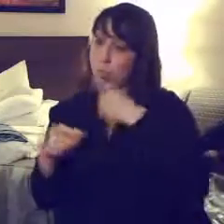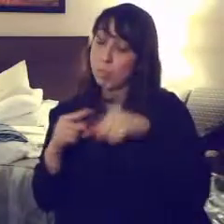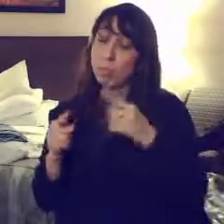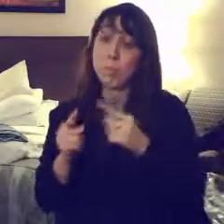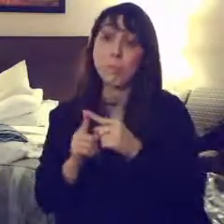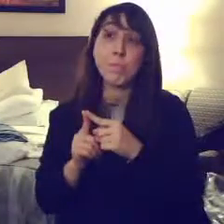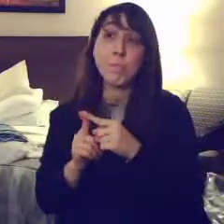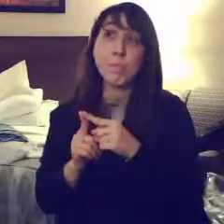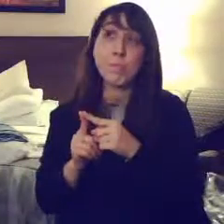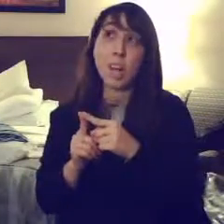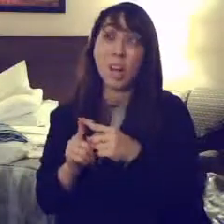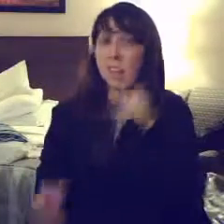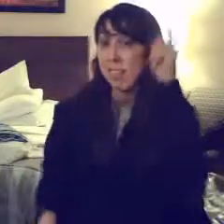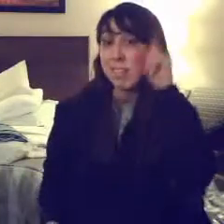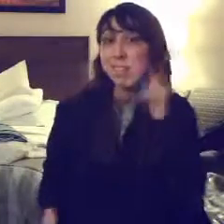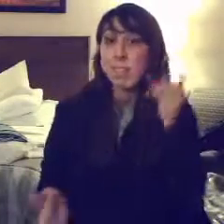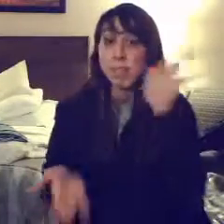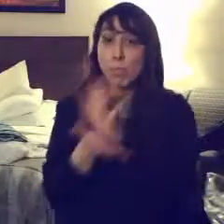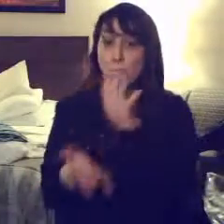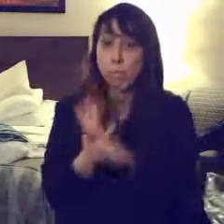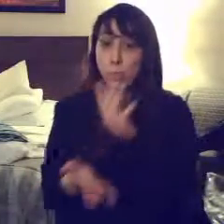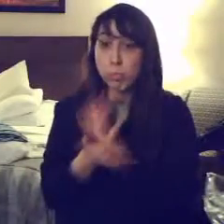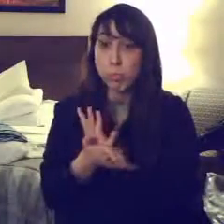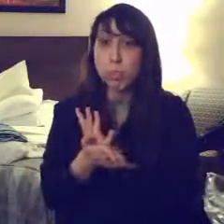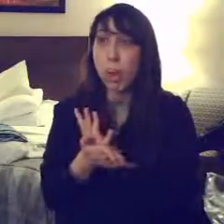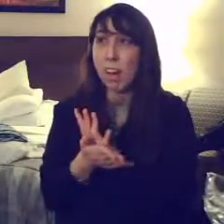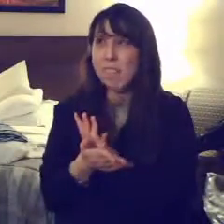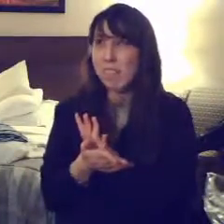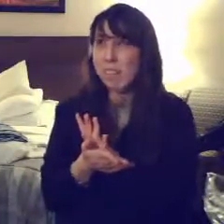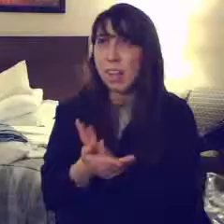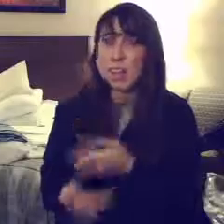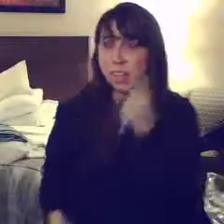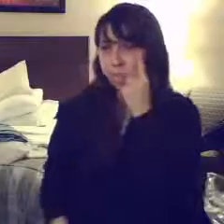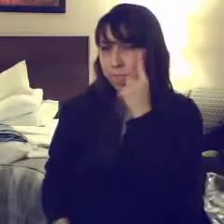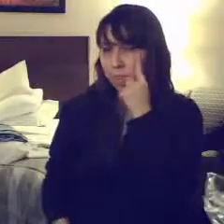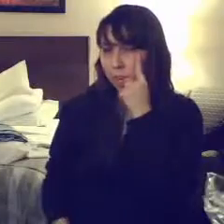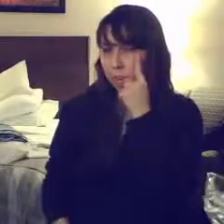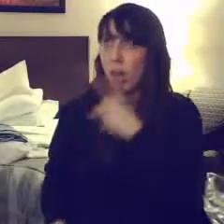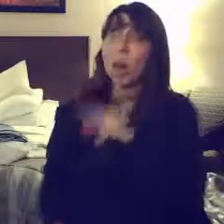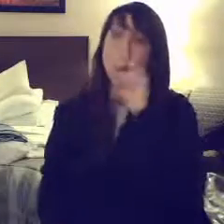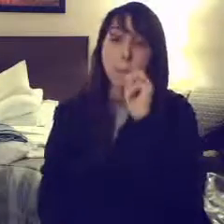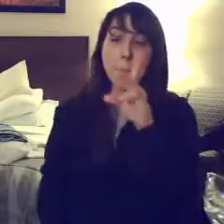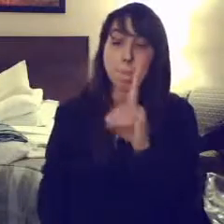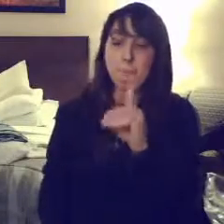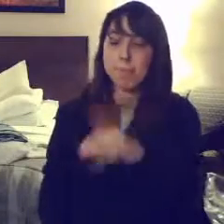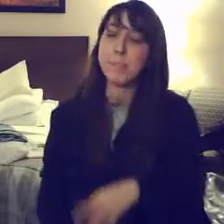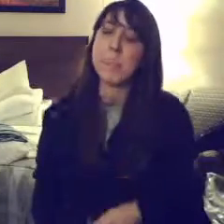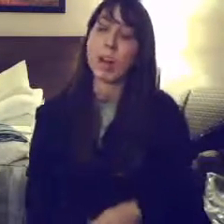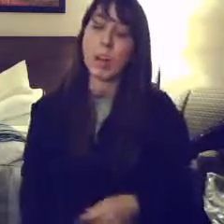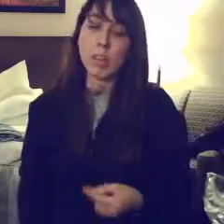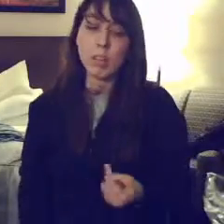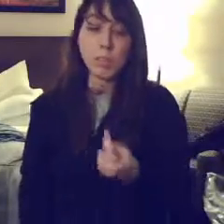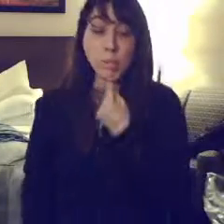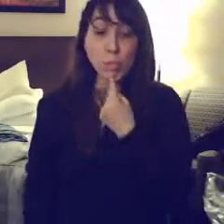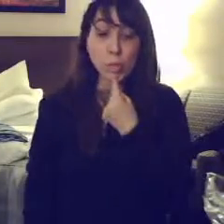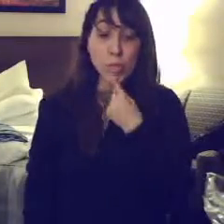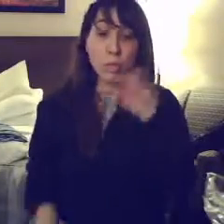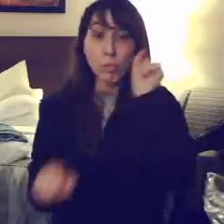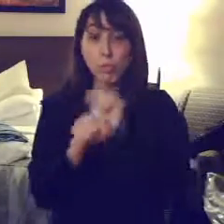That people have been on, that this is a tough one. Amber does it with honor and grace. We